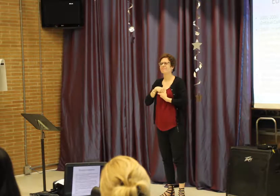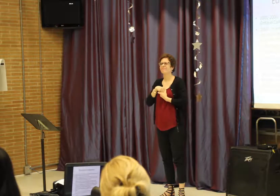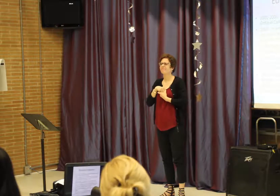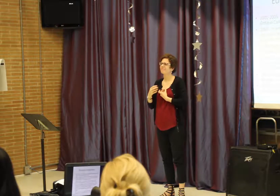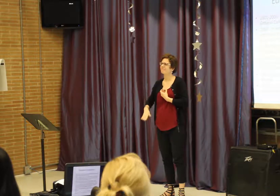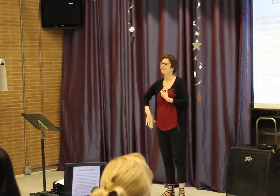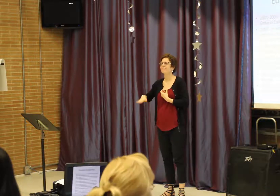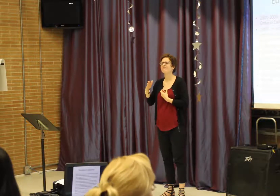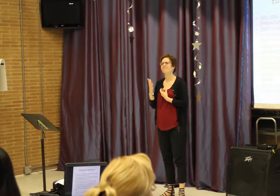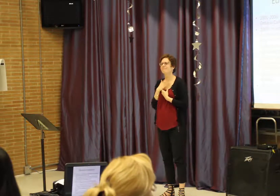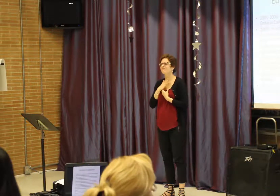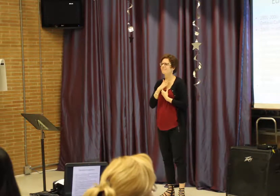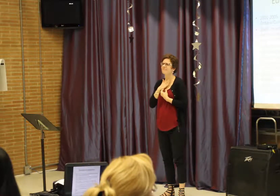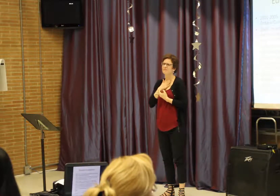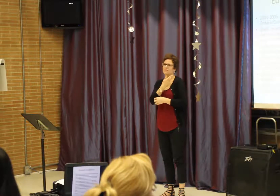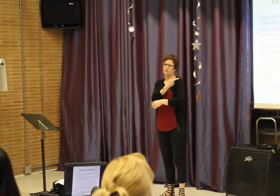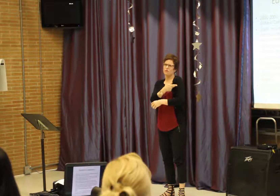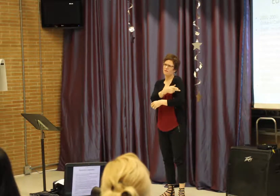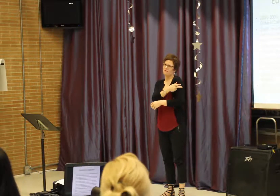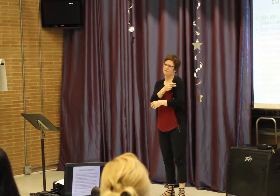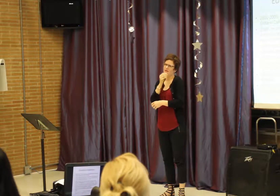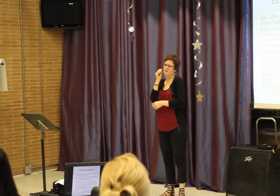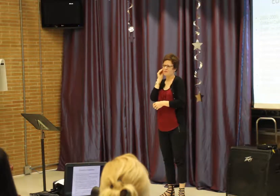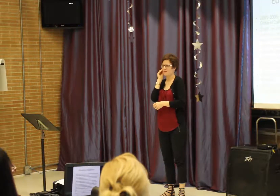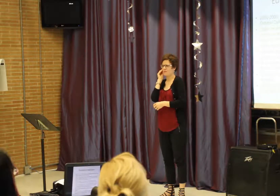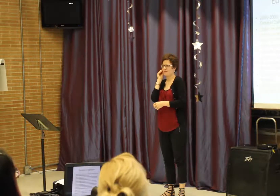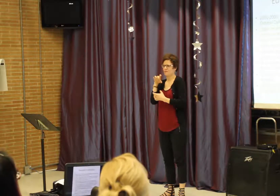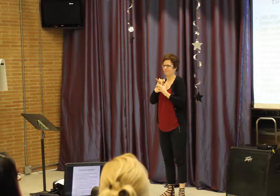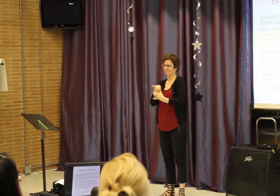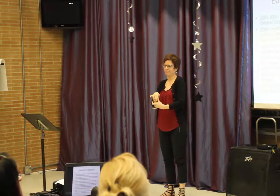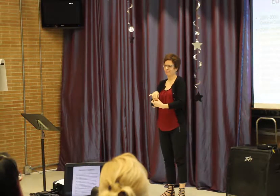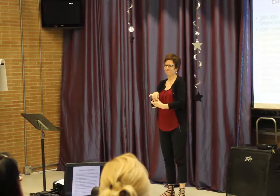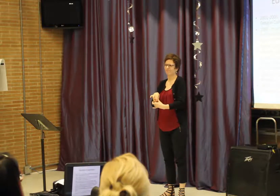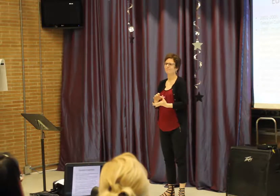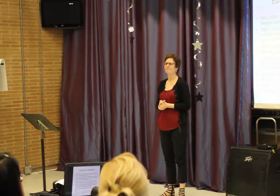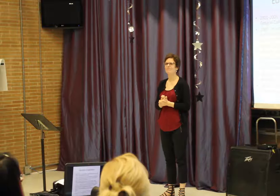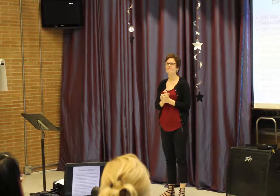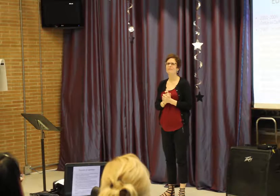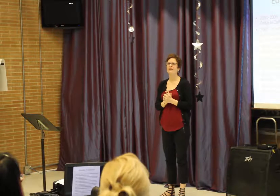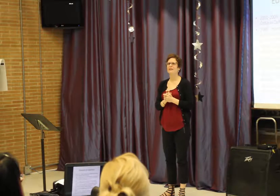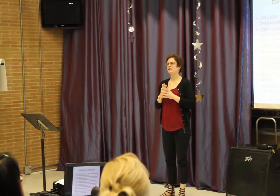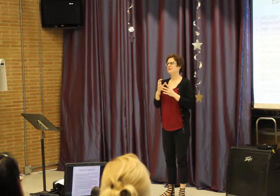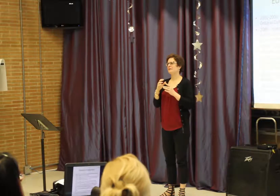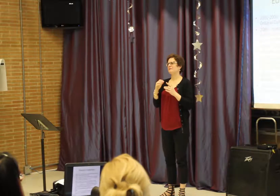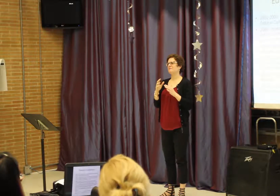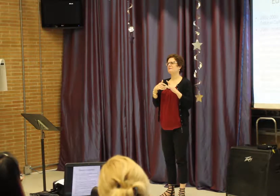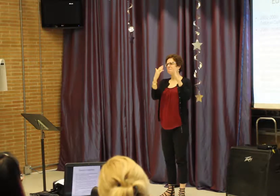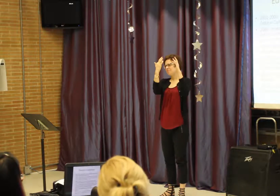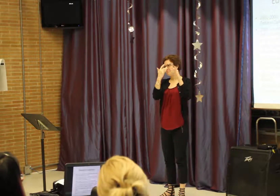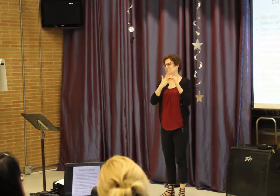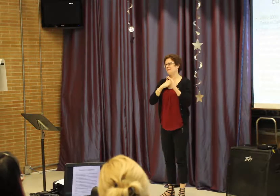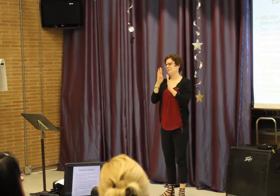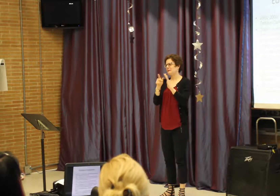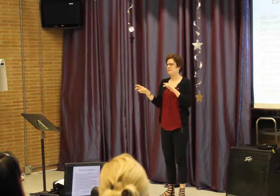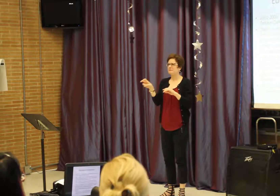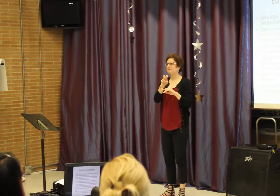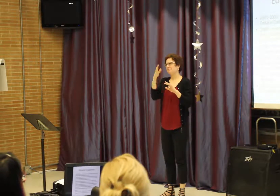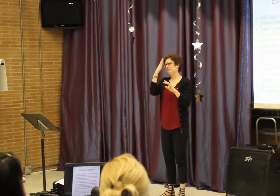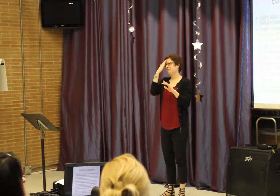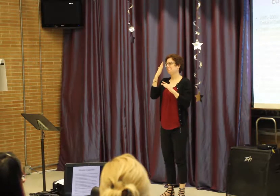have to let you know, I'm an Ontario girl, born and raised, this is my province. So I feel like I'm back at home here. But this is a